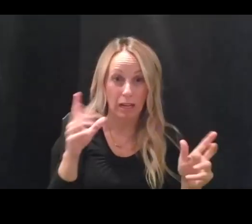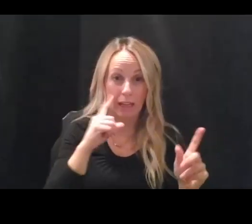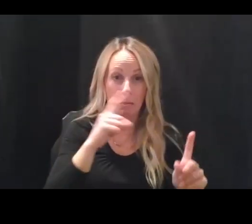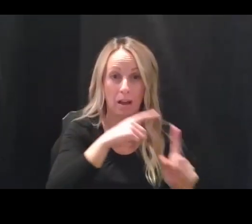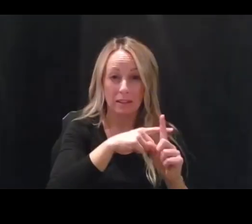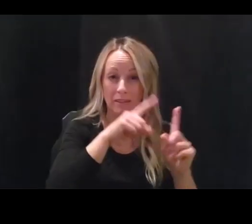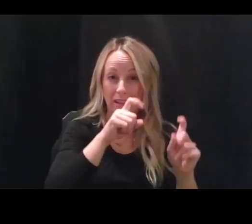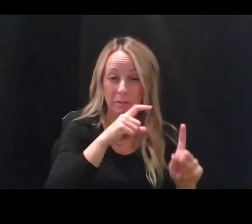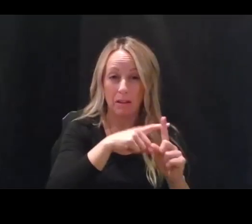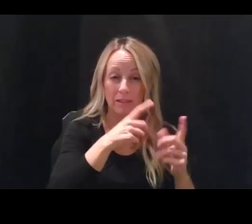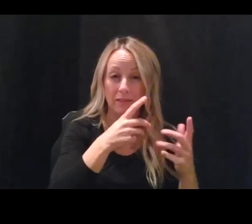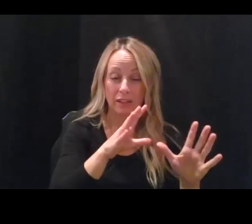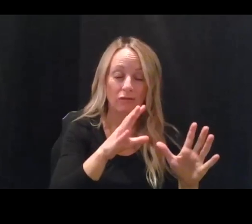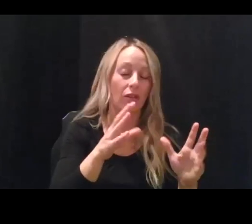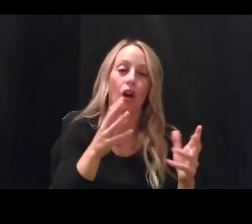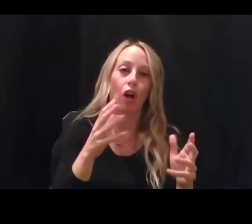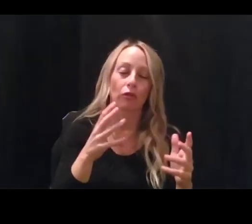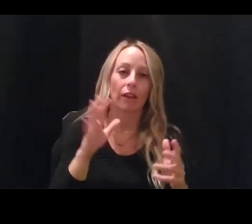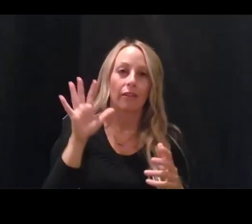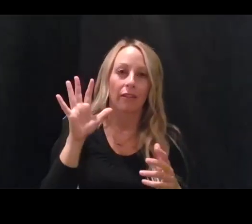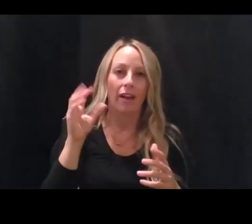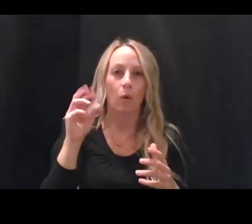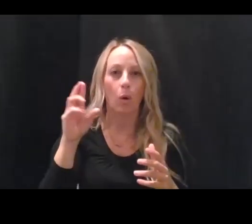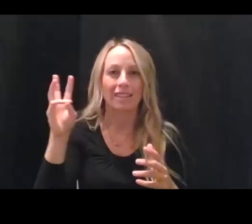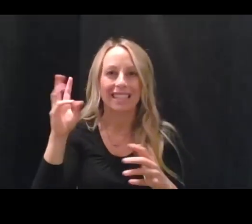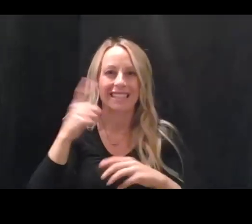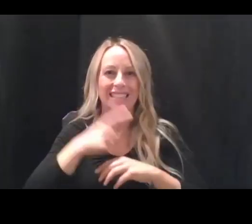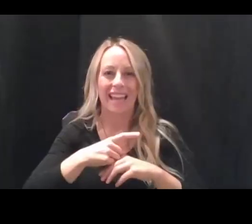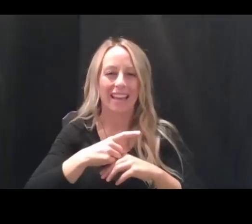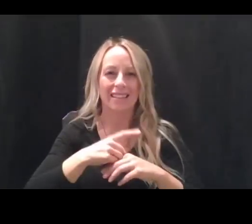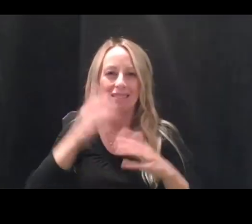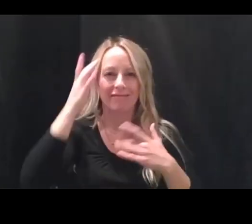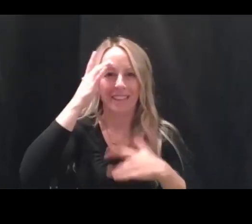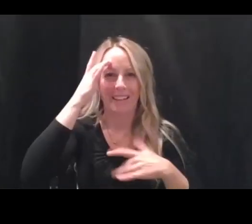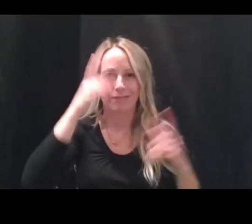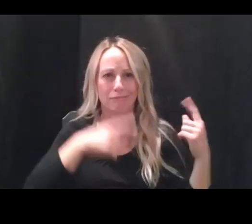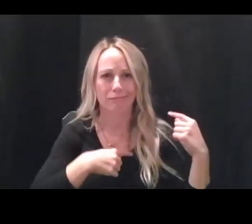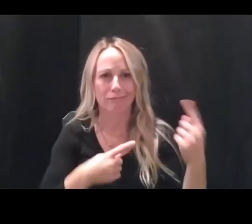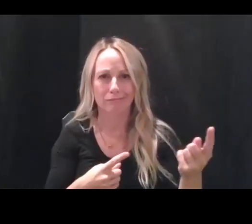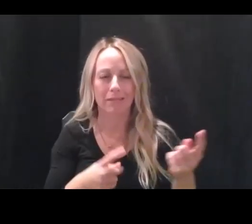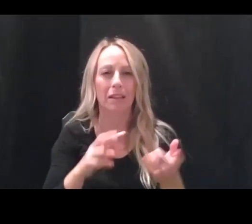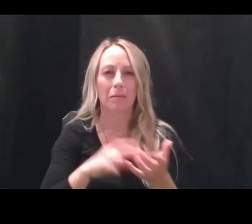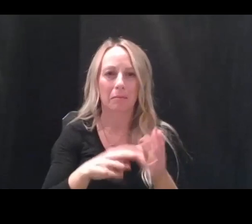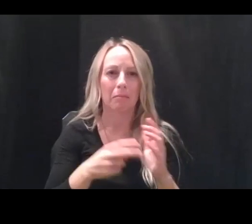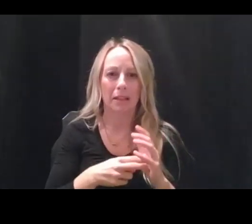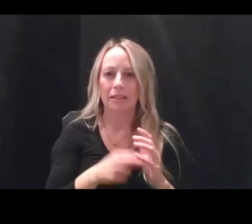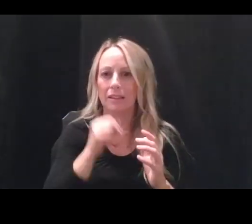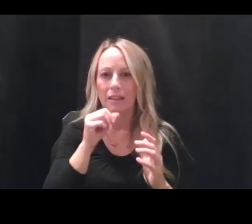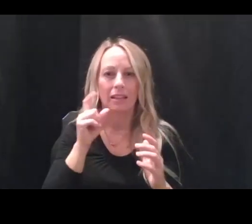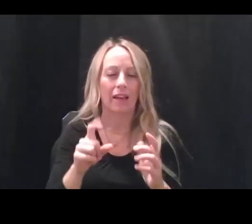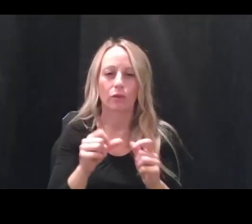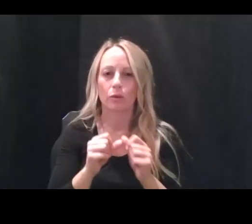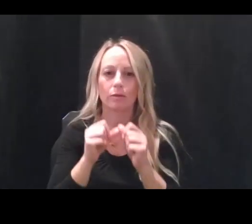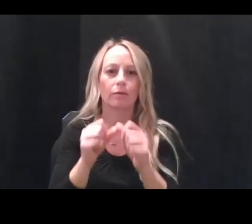already on average five or six days into their infection. So doesn't have to stay